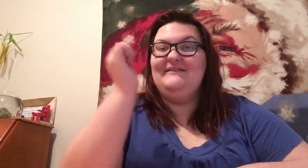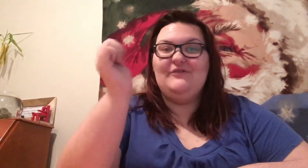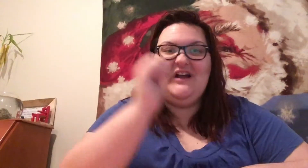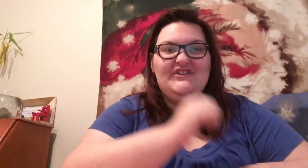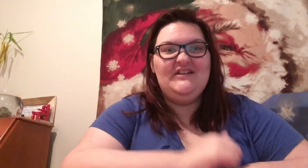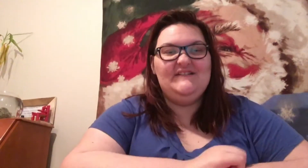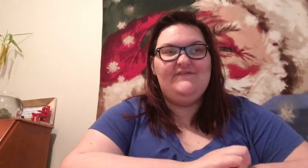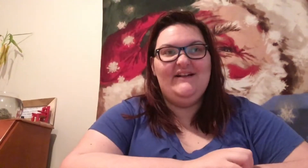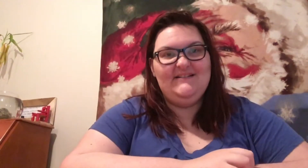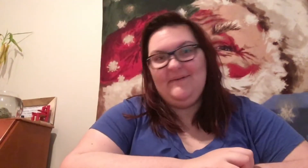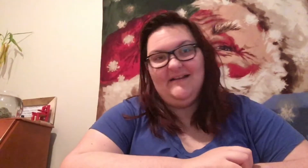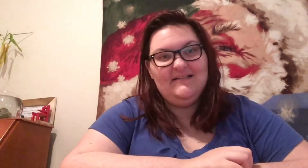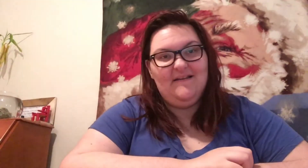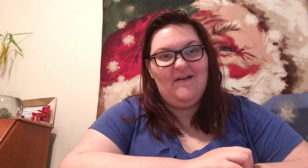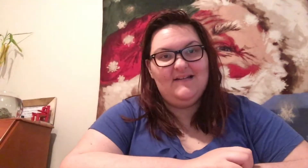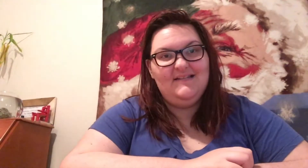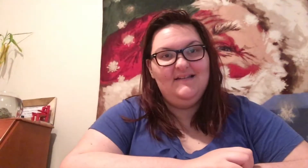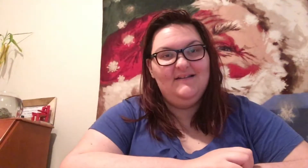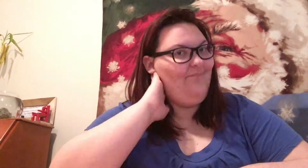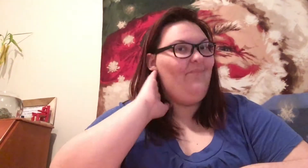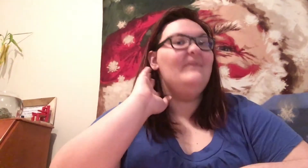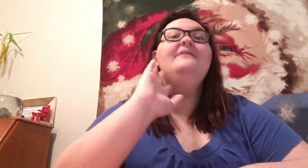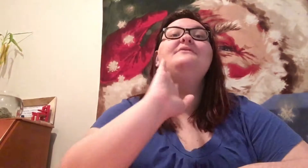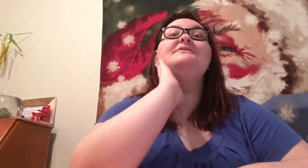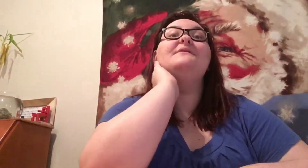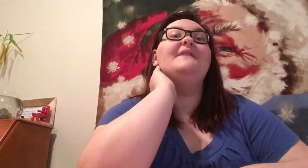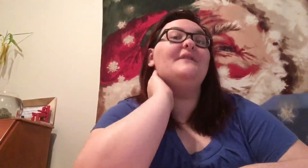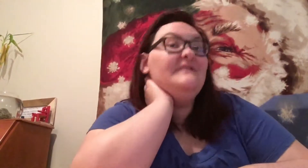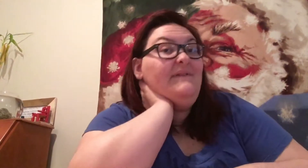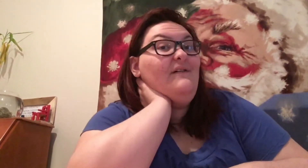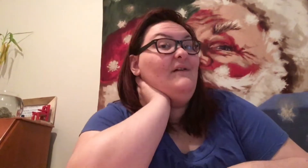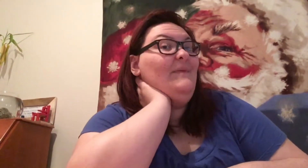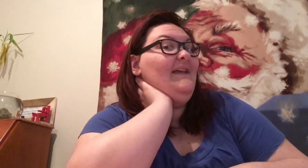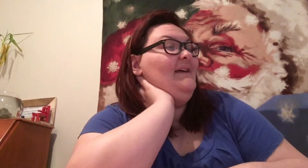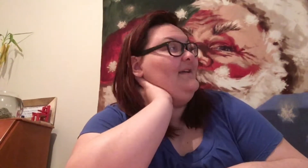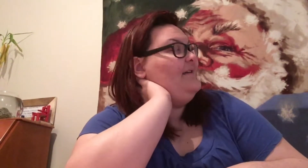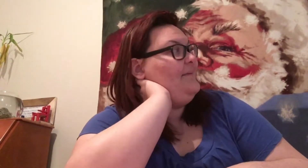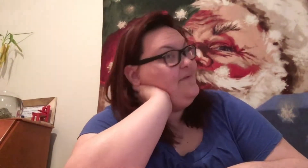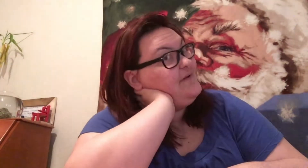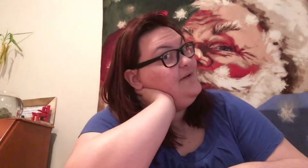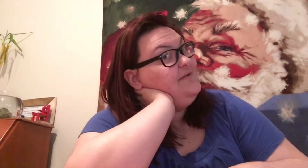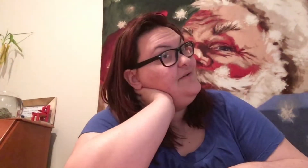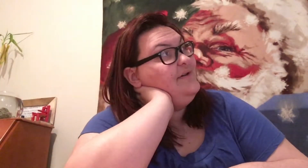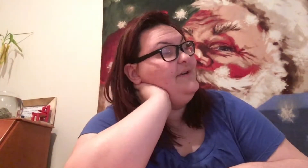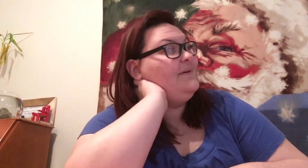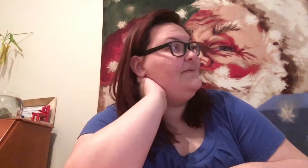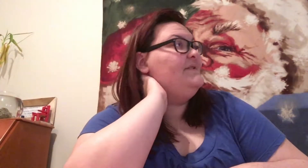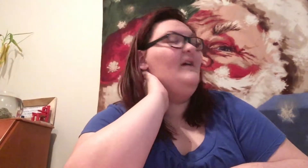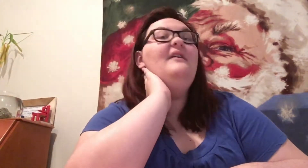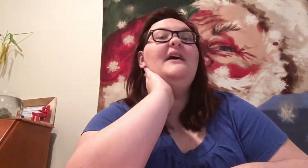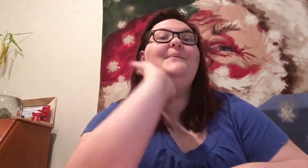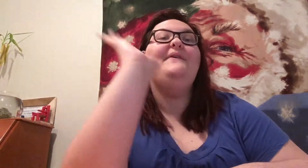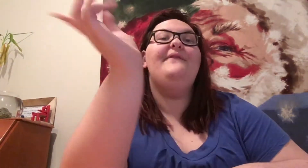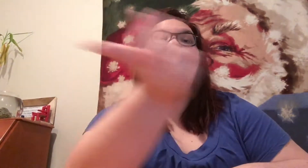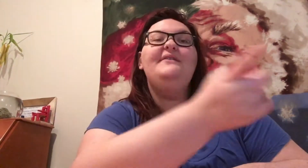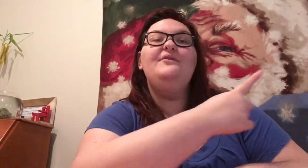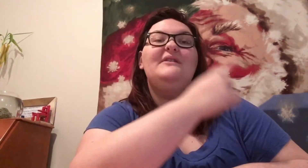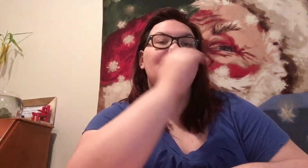likes to crash at his friend's place a lot. So there goes my arm again. I'm looking around. And my friend who works